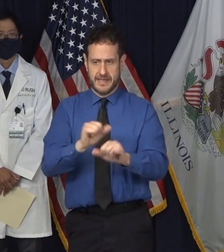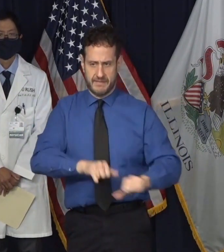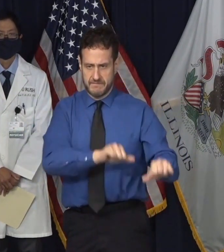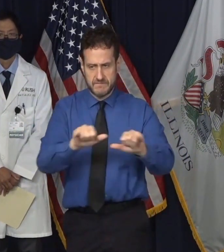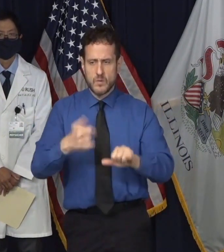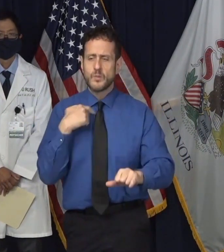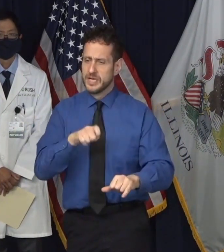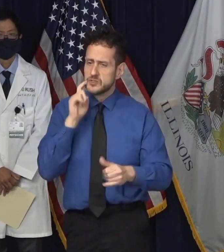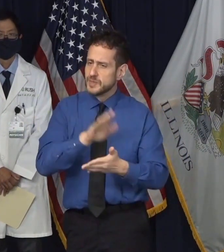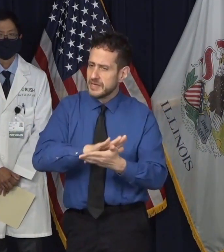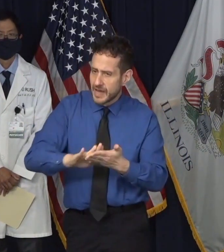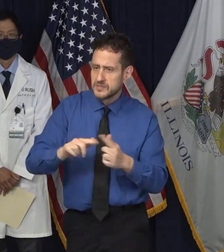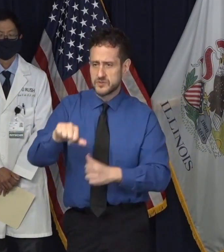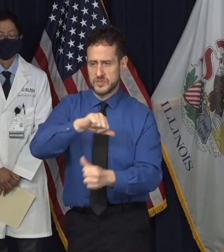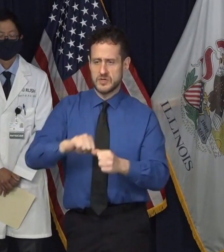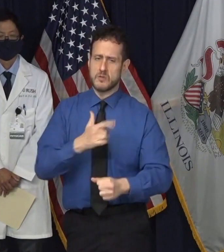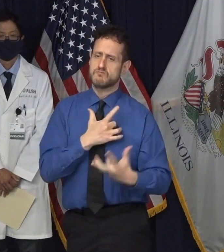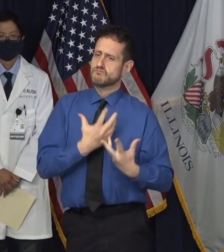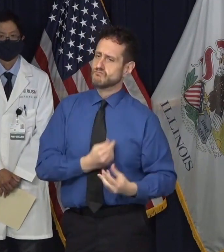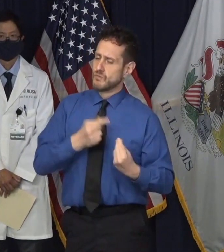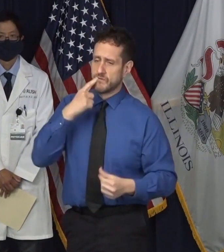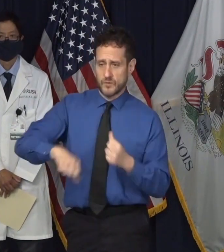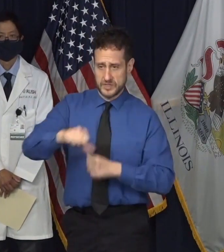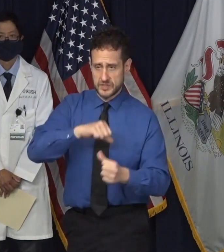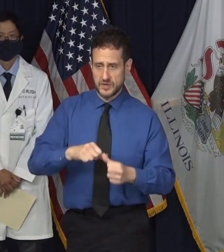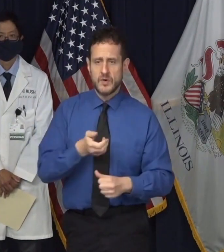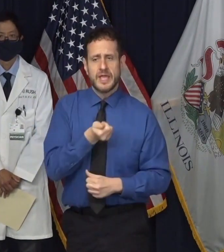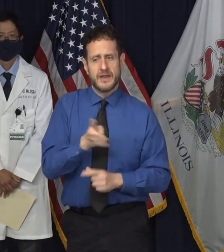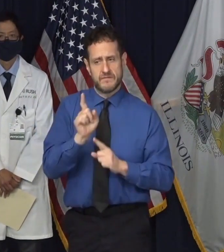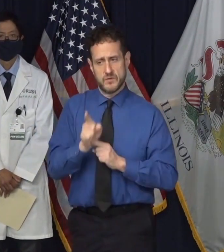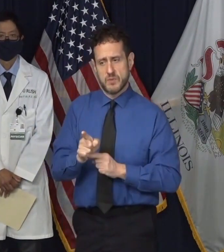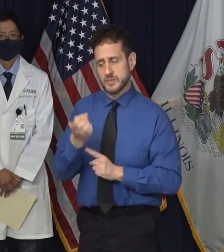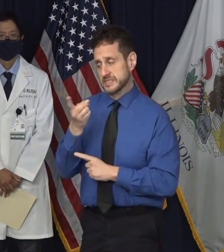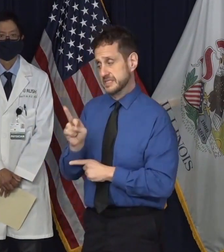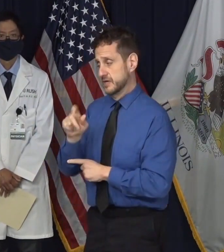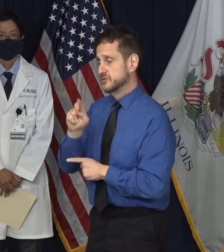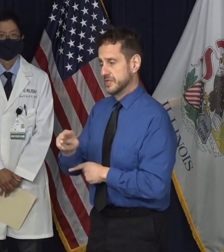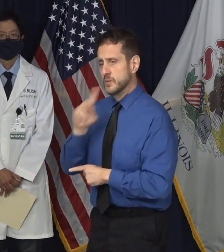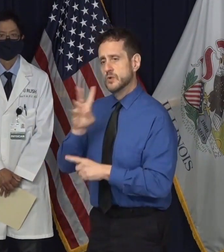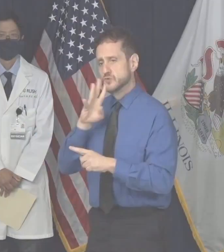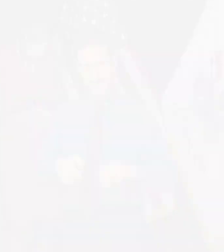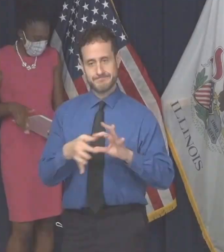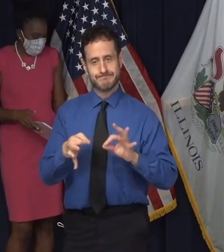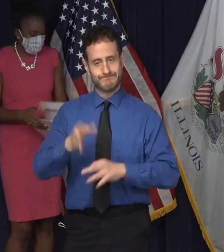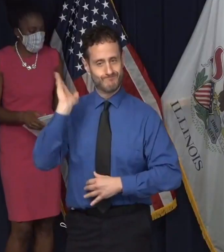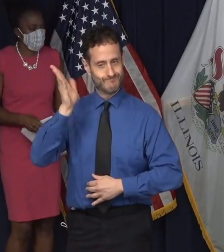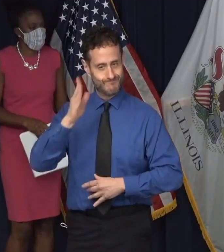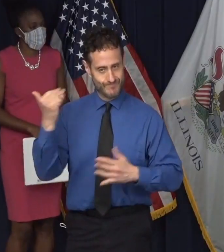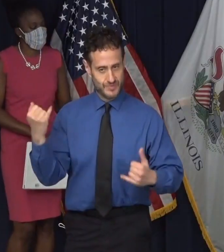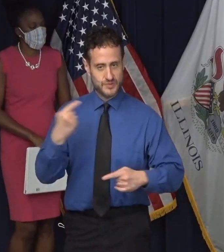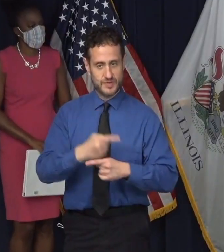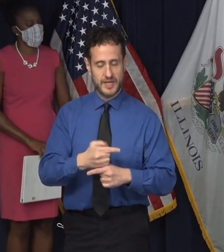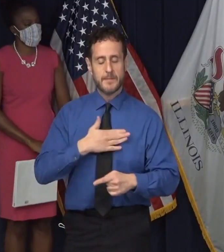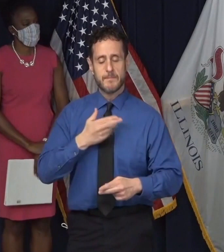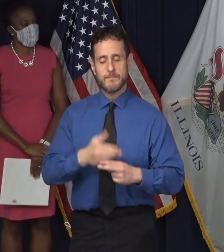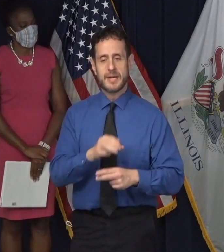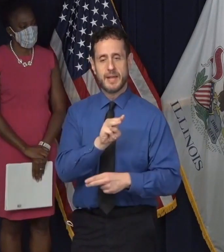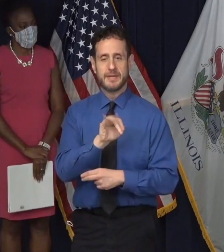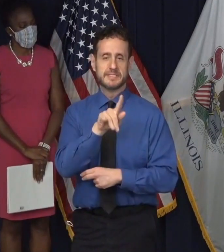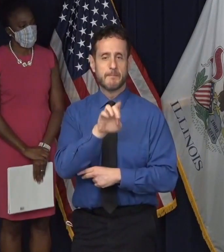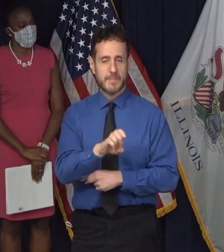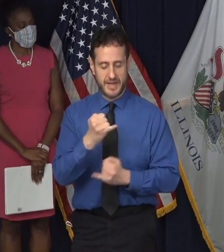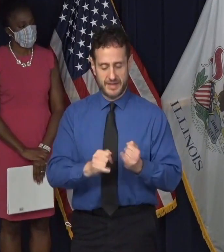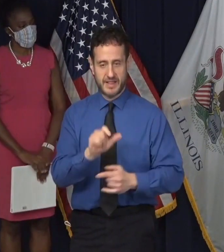too. In a few moments, I'll ask Dr. Lin to speak further on this topic. I'm Mike Lin, infectious